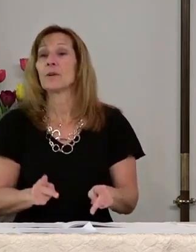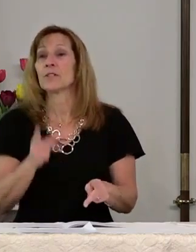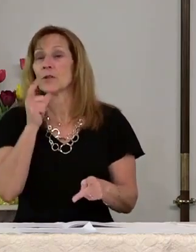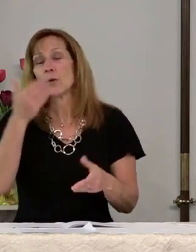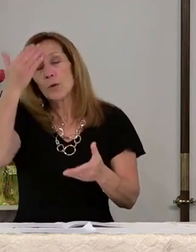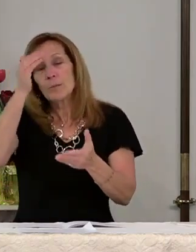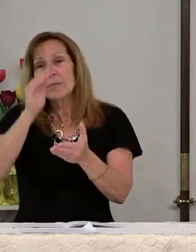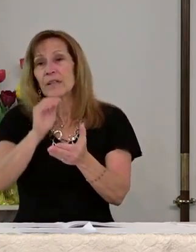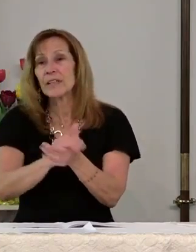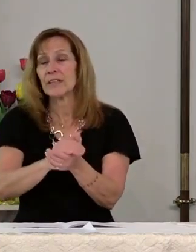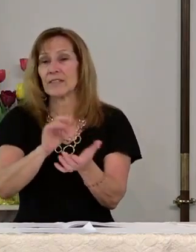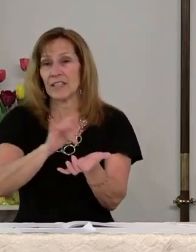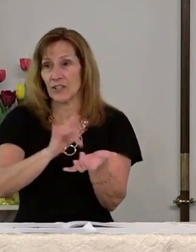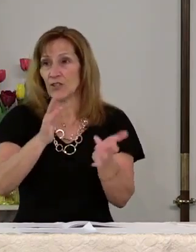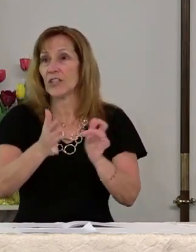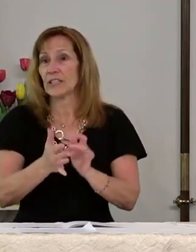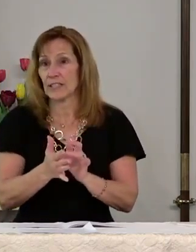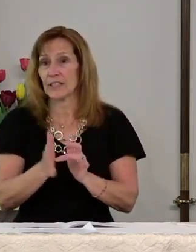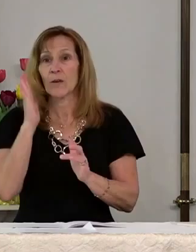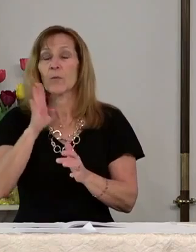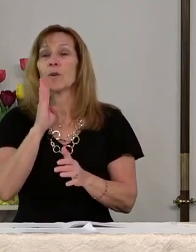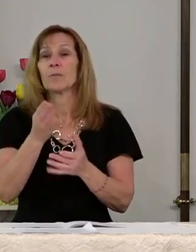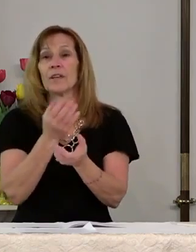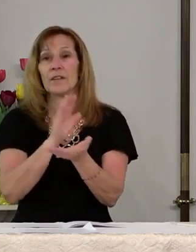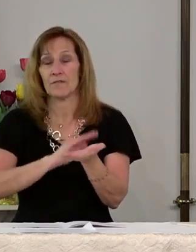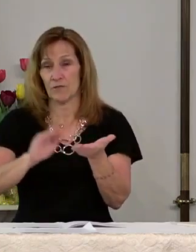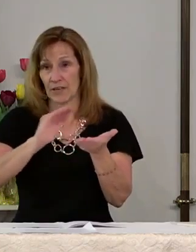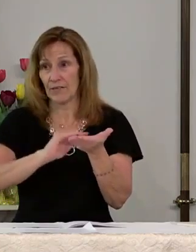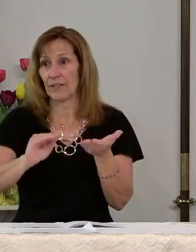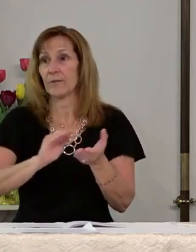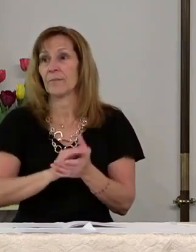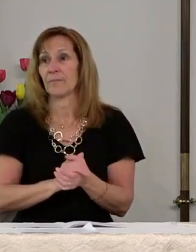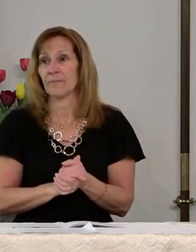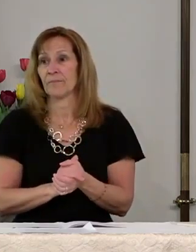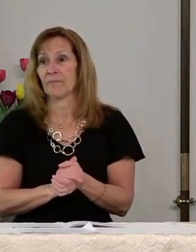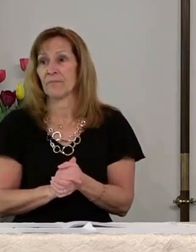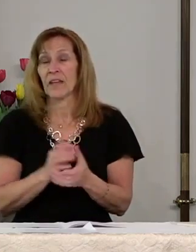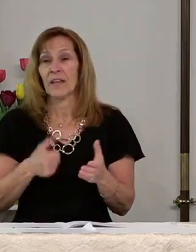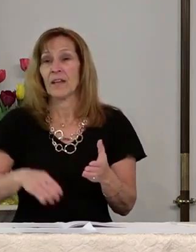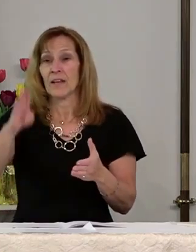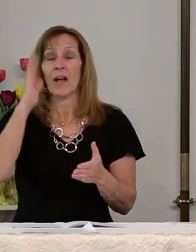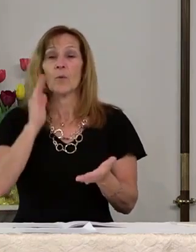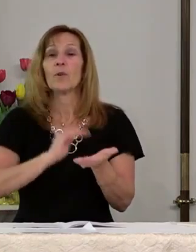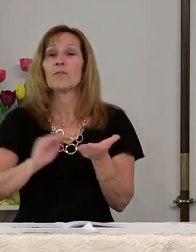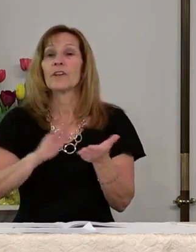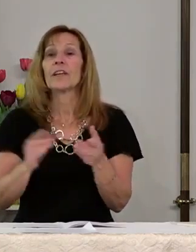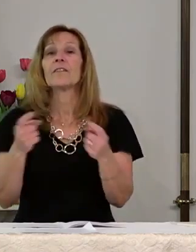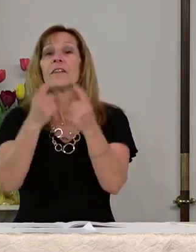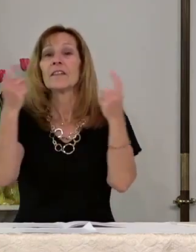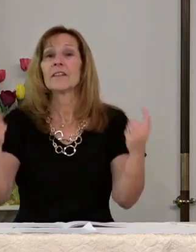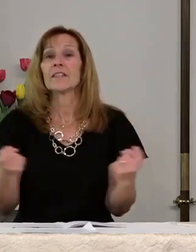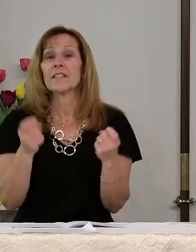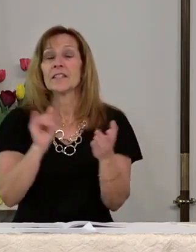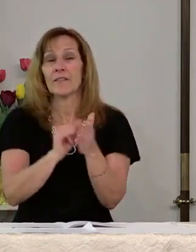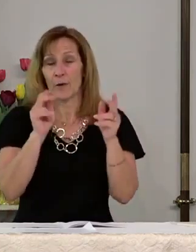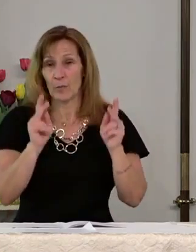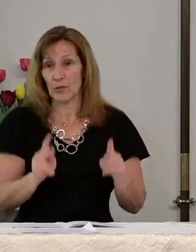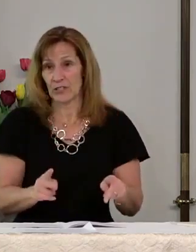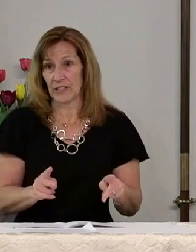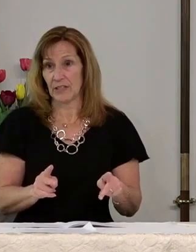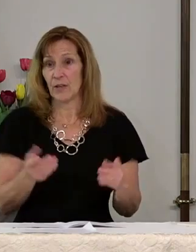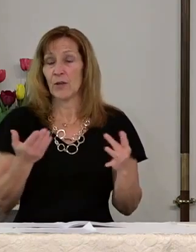who believes in Jesus will be forgiven. God will forgive the sins of that person